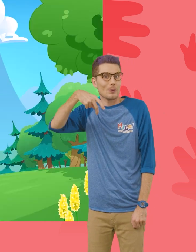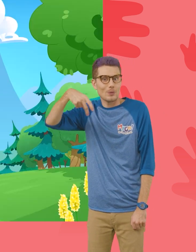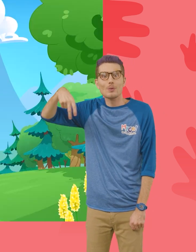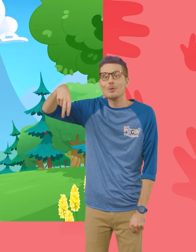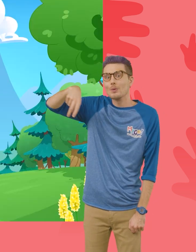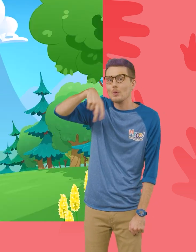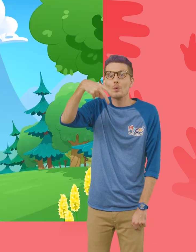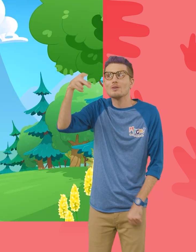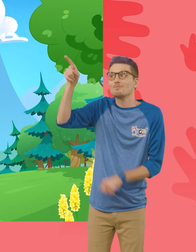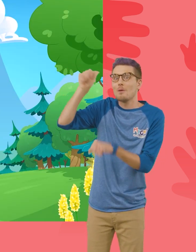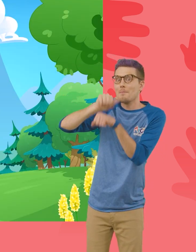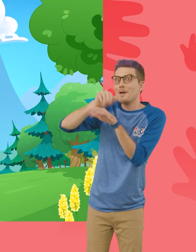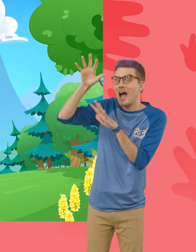There's the mountaintop.